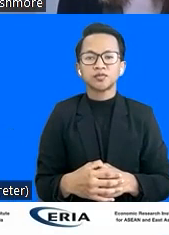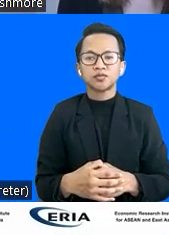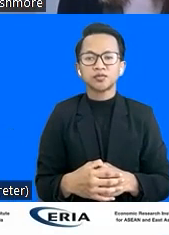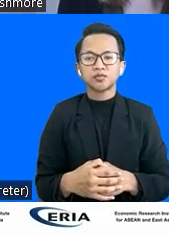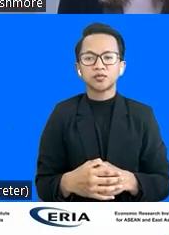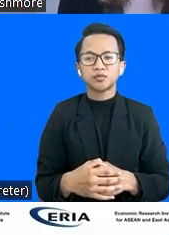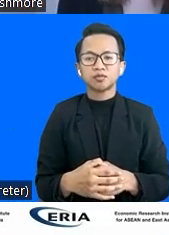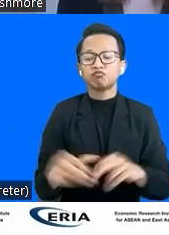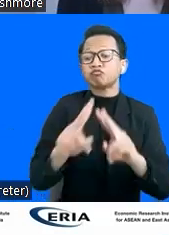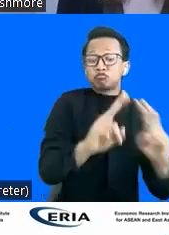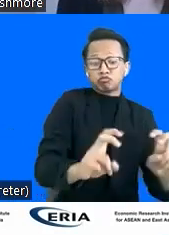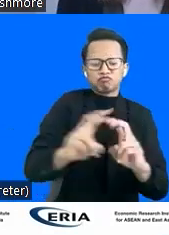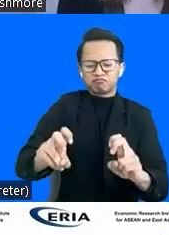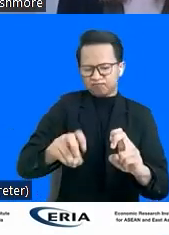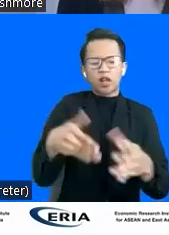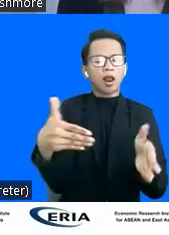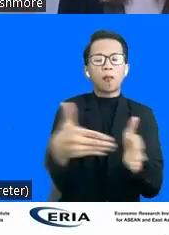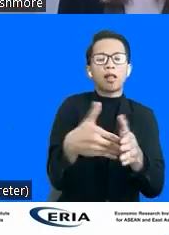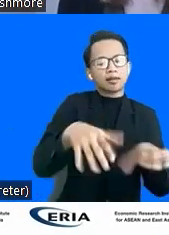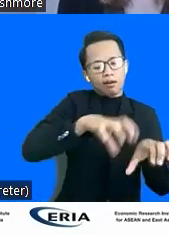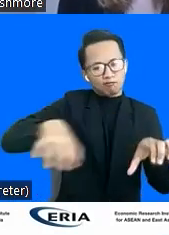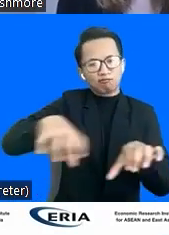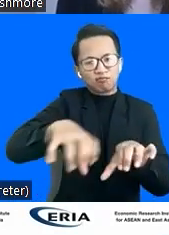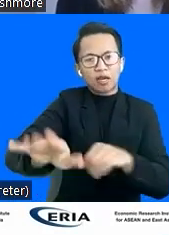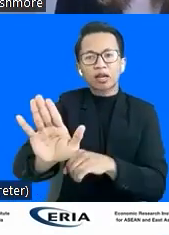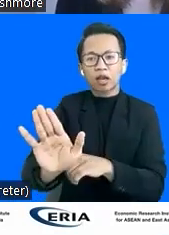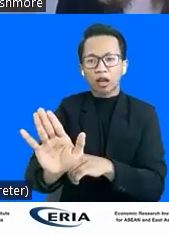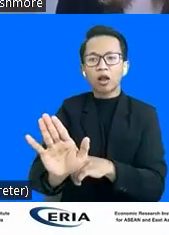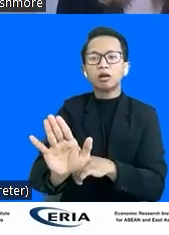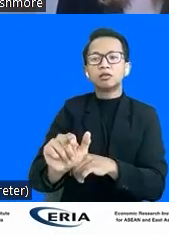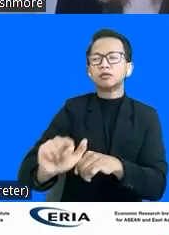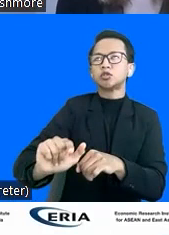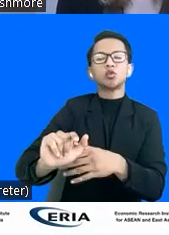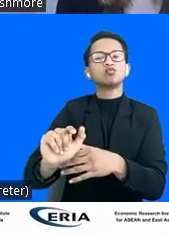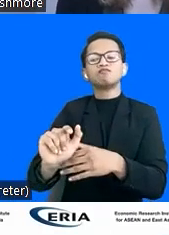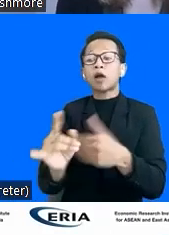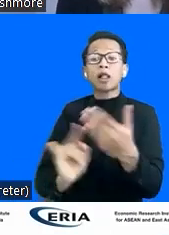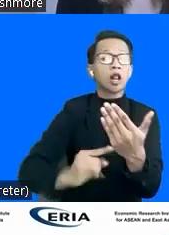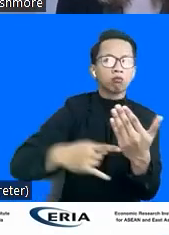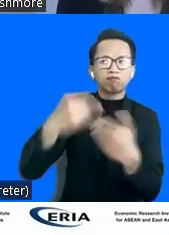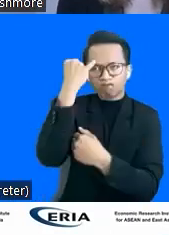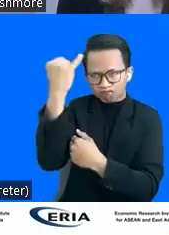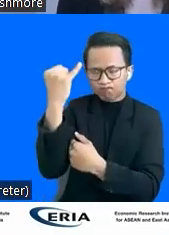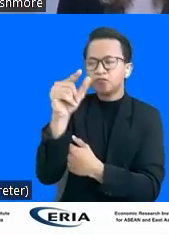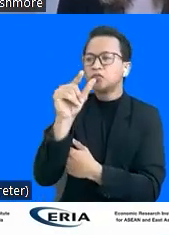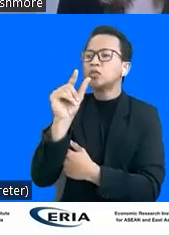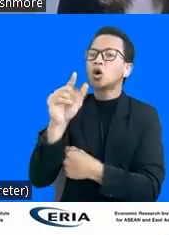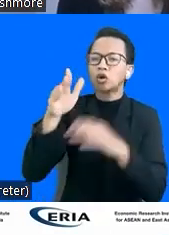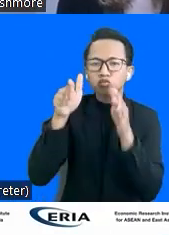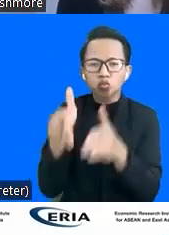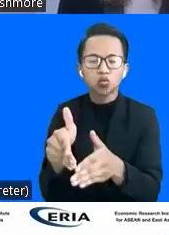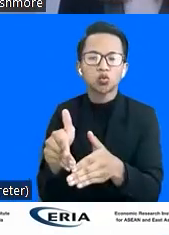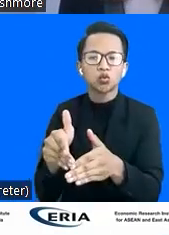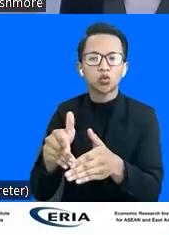needs to be done in this area. And, you know, very innovative technology also could enhance learning. You know, there's